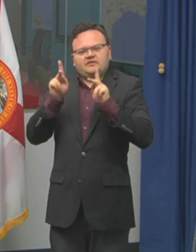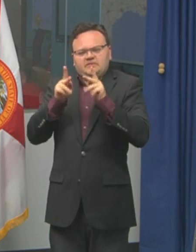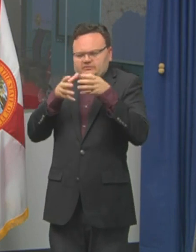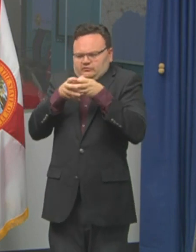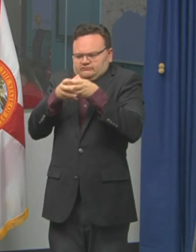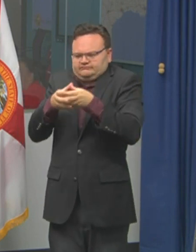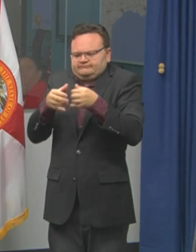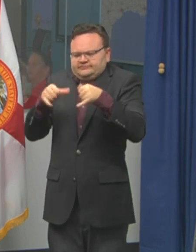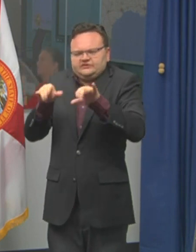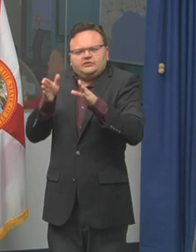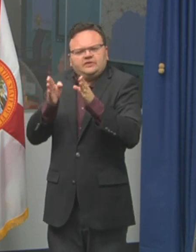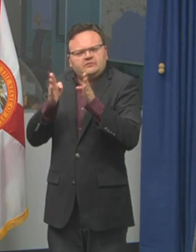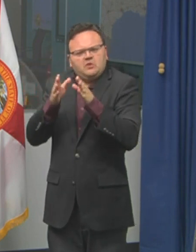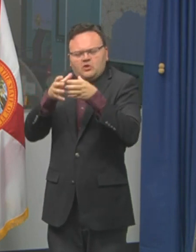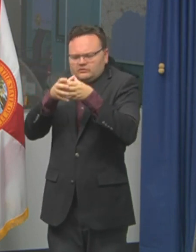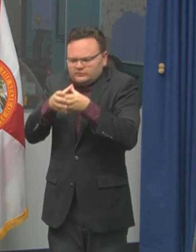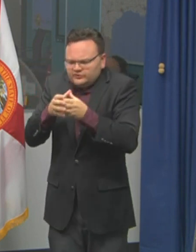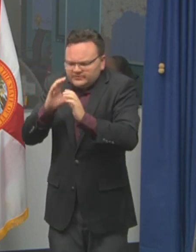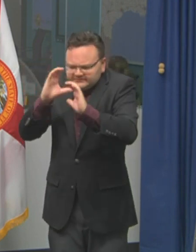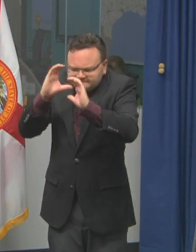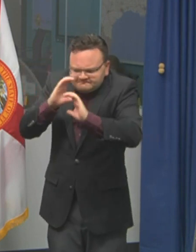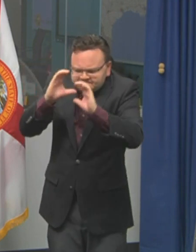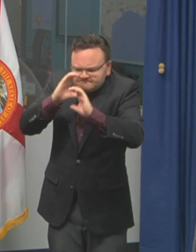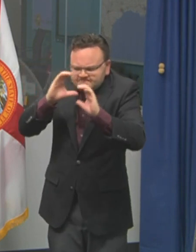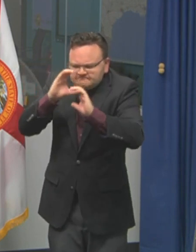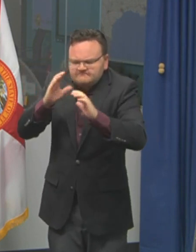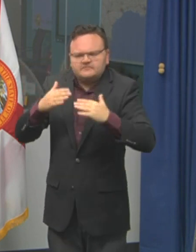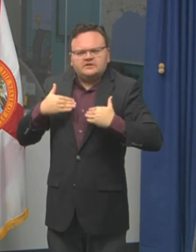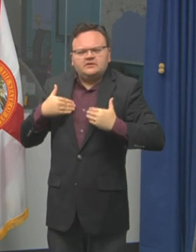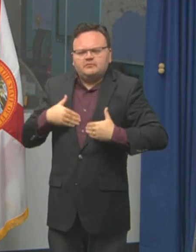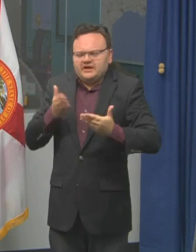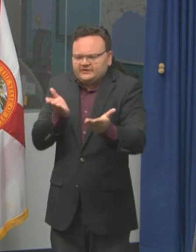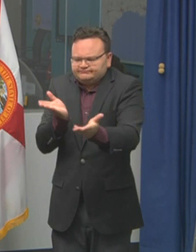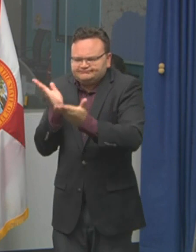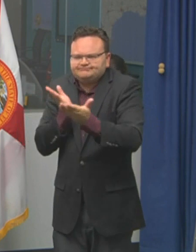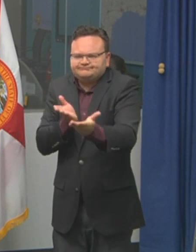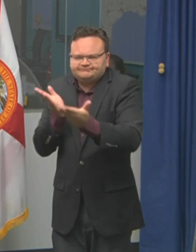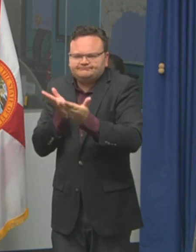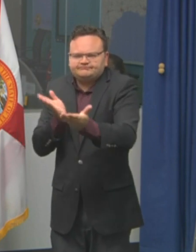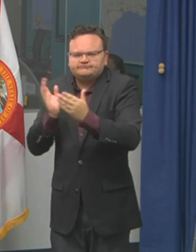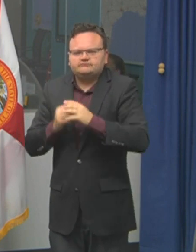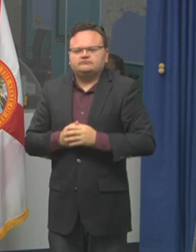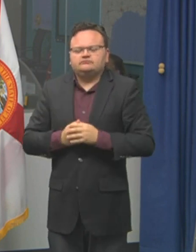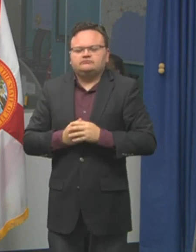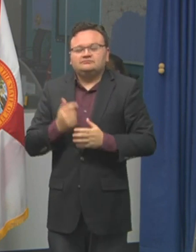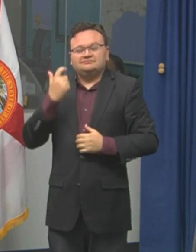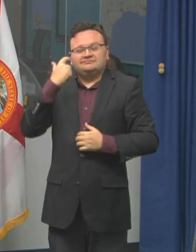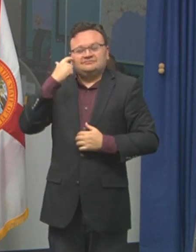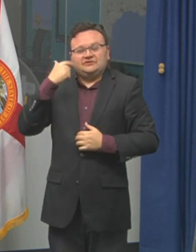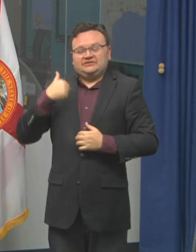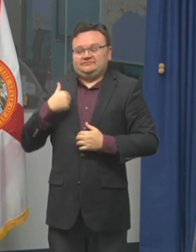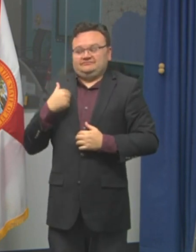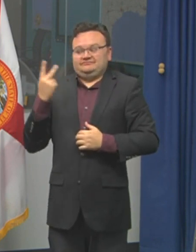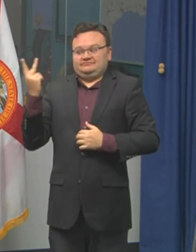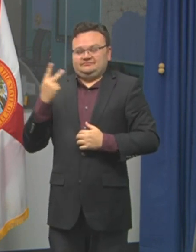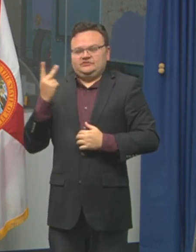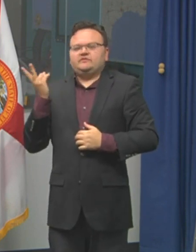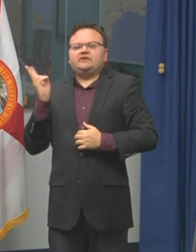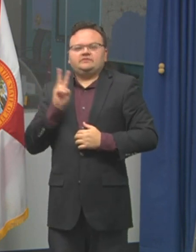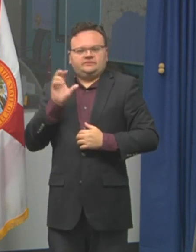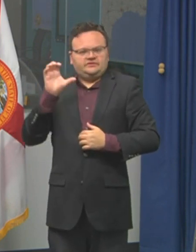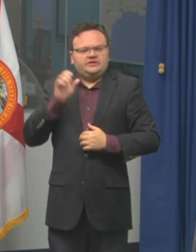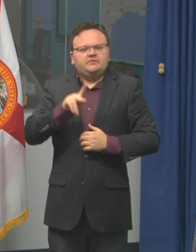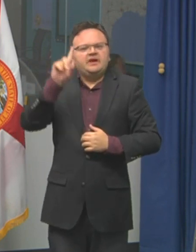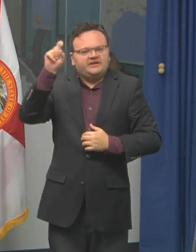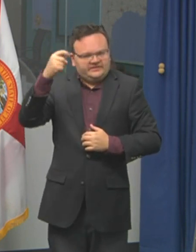team still downrange in Surfside helping them out. I obviously came back last night with the governor to get ready for this event. But we